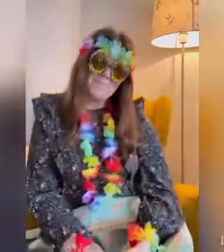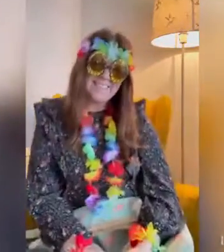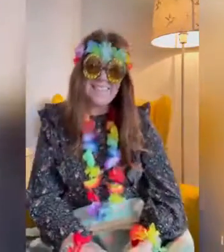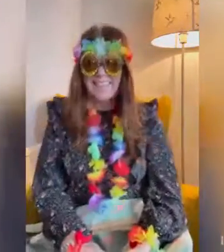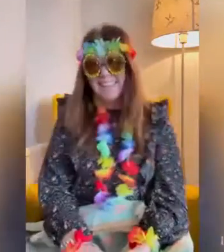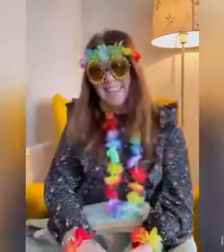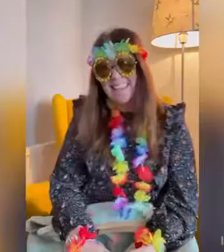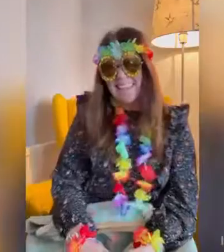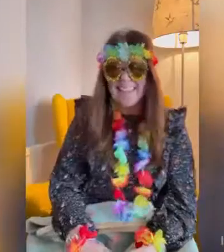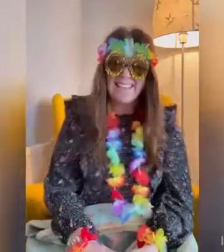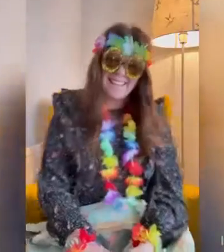No.